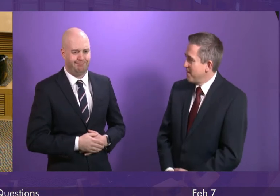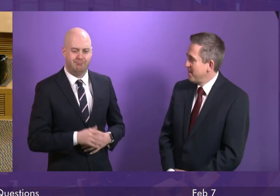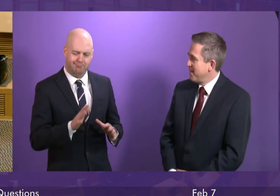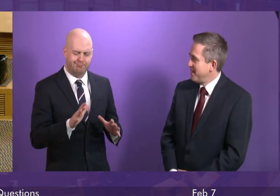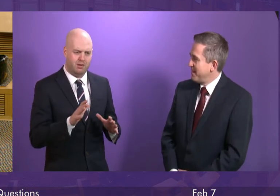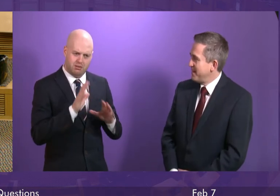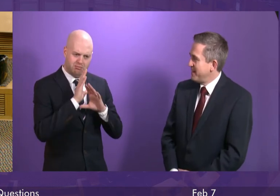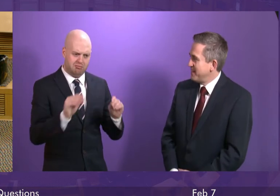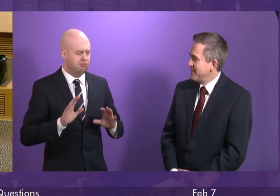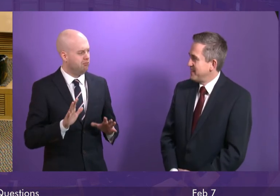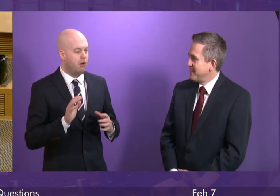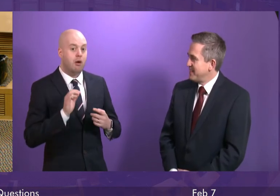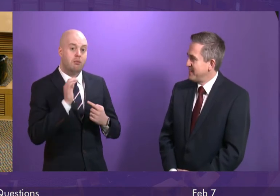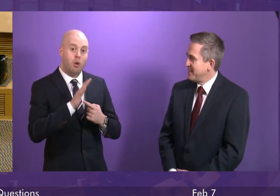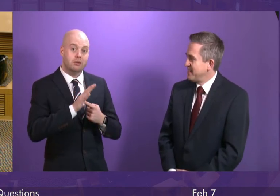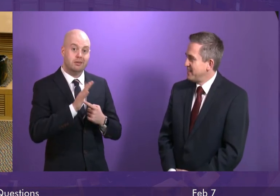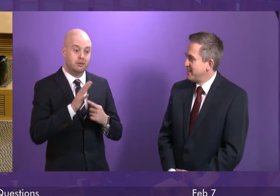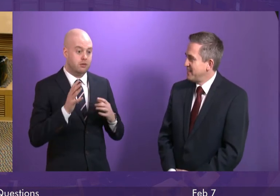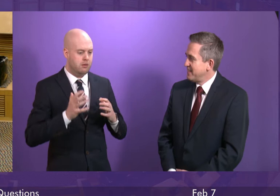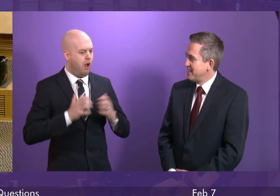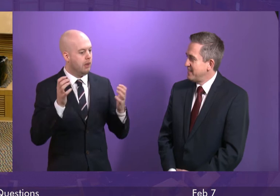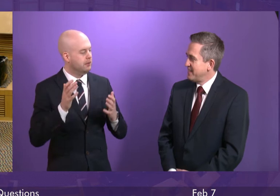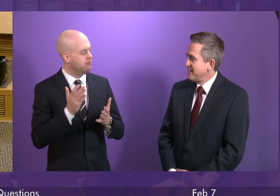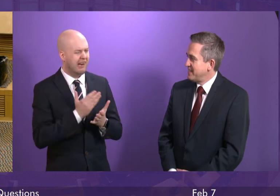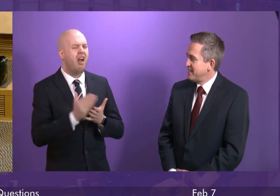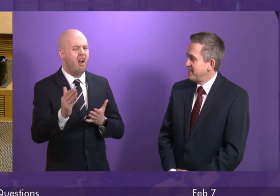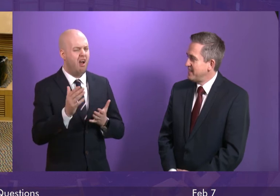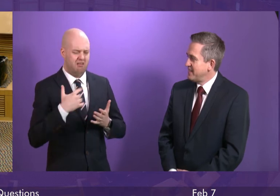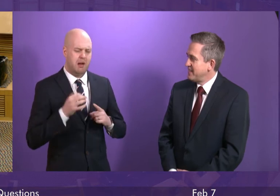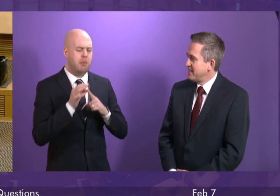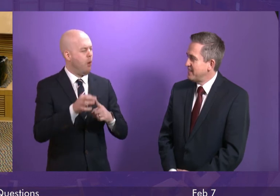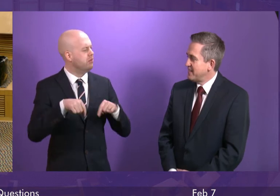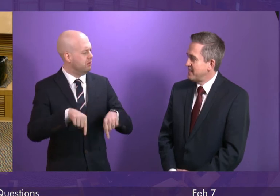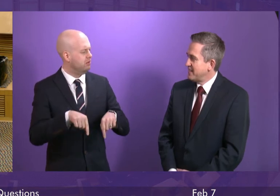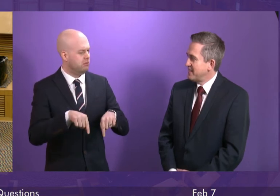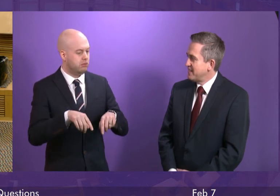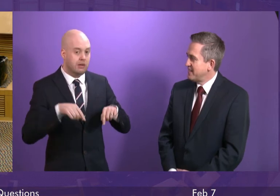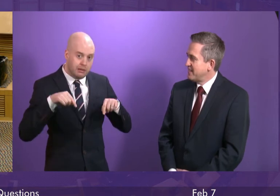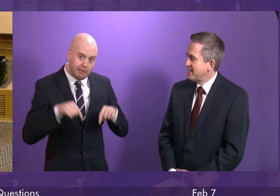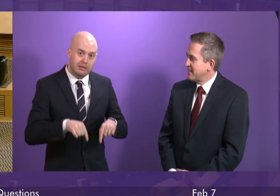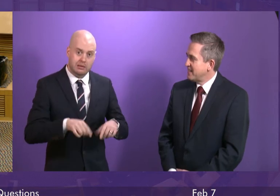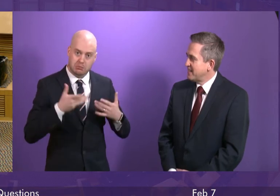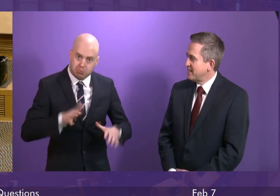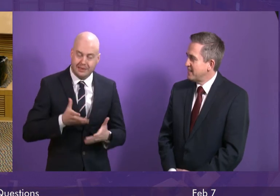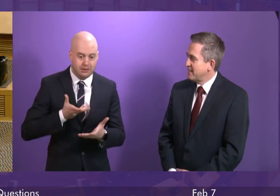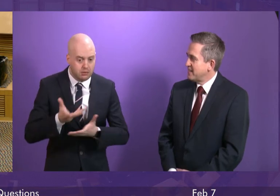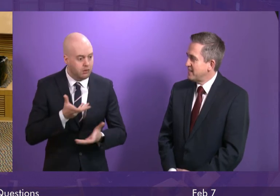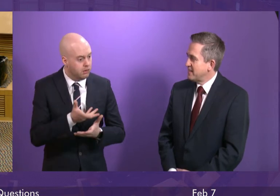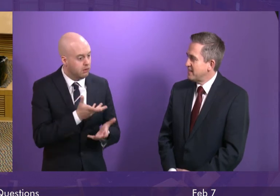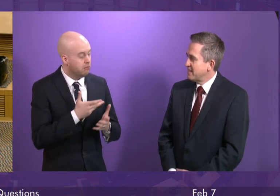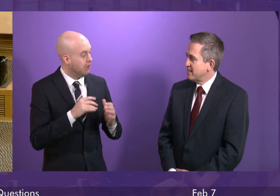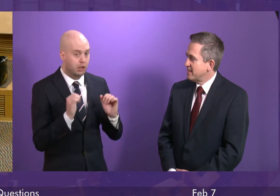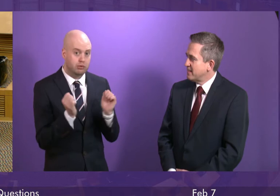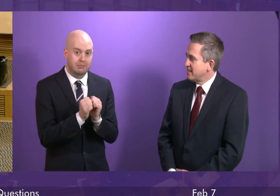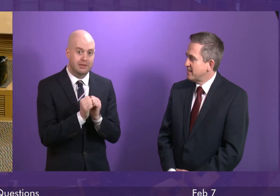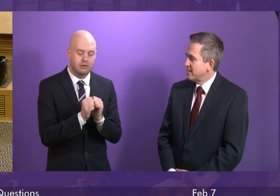It's important that parliament is clear about what is proposed here. This is an agreement to bring forward an amendment to the